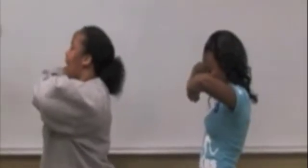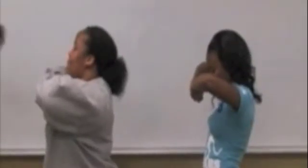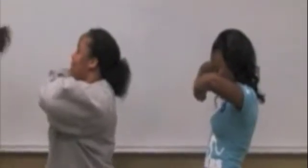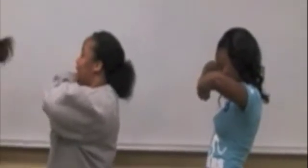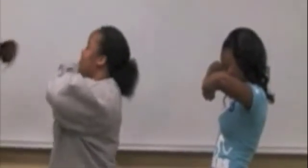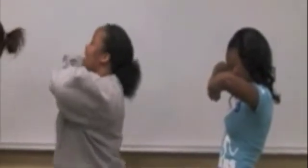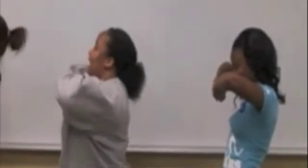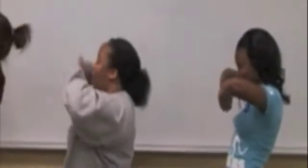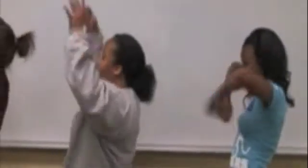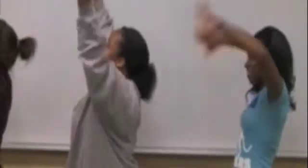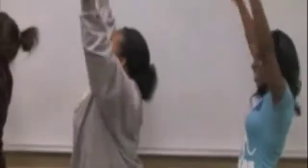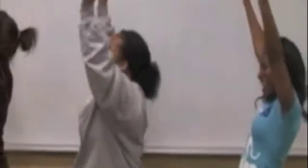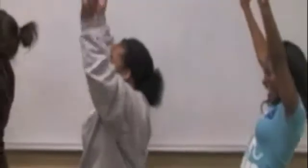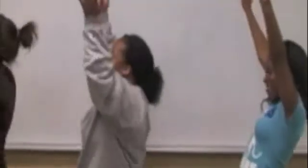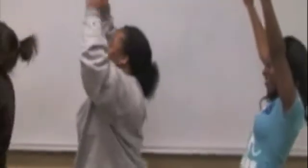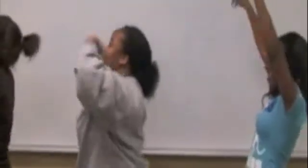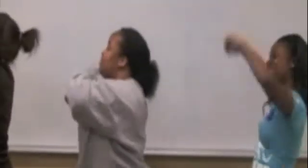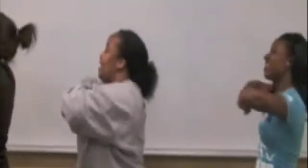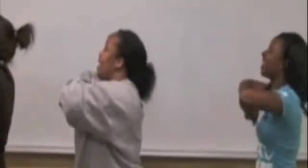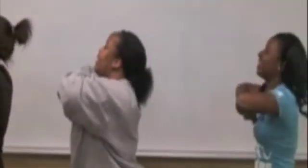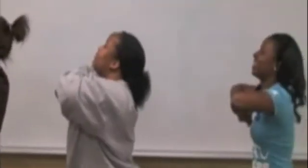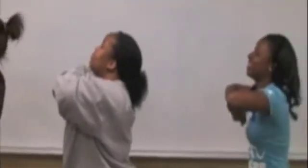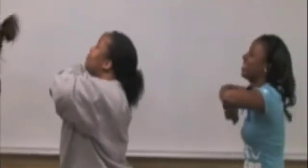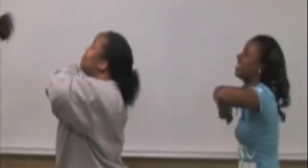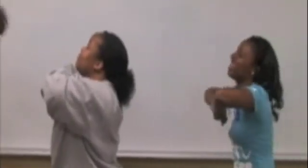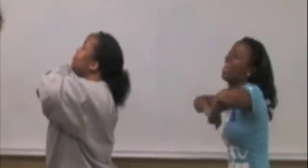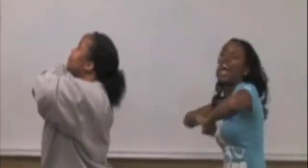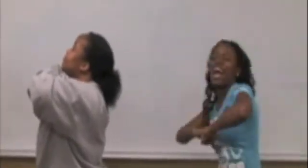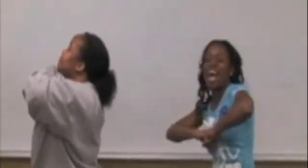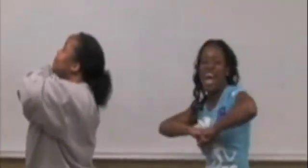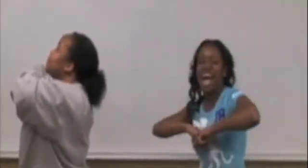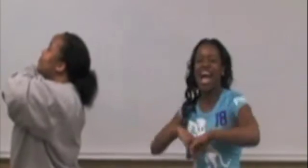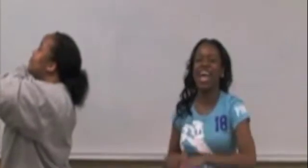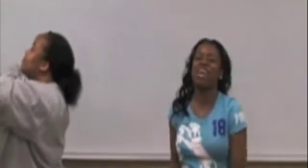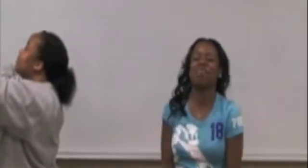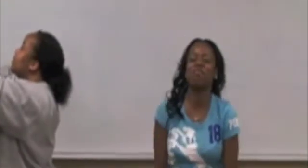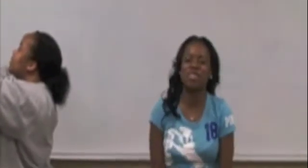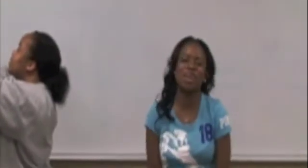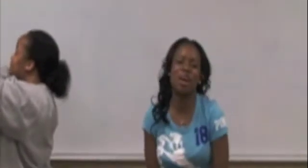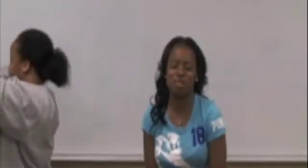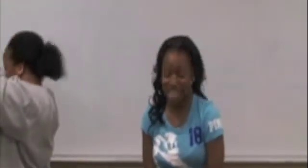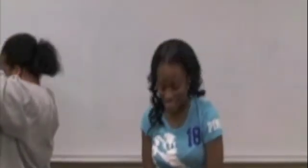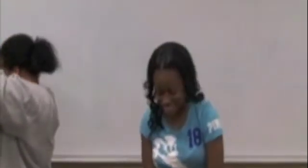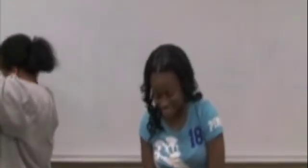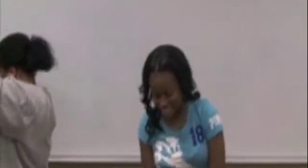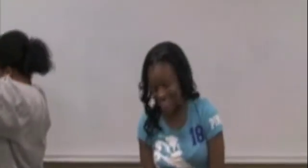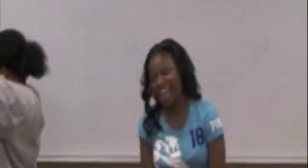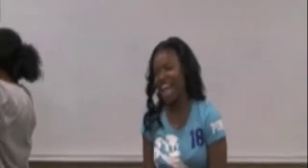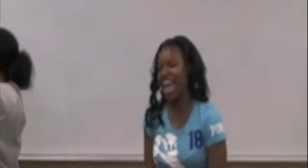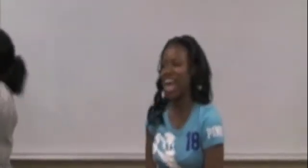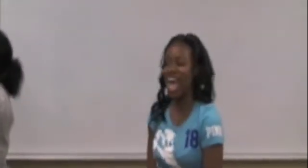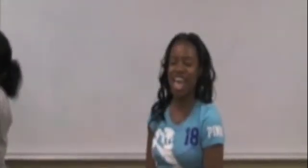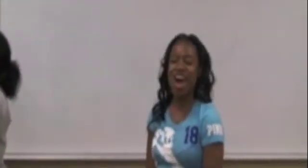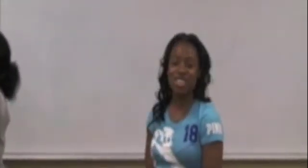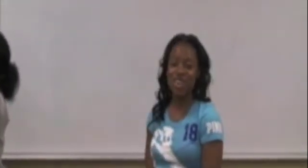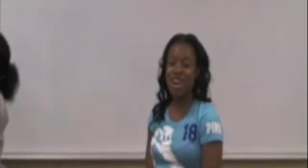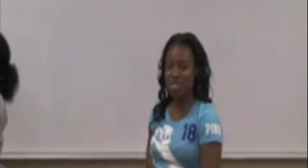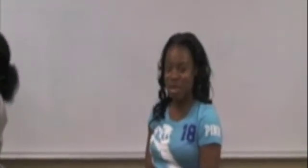her Big Trey. Trey, Big Trey. I am the most common STD, also caused by